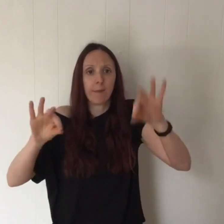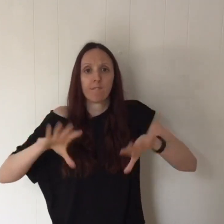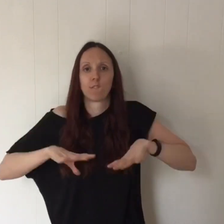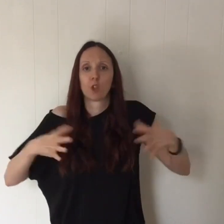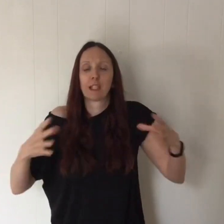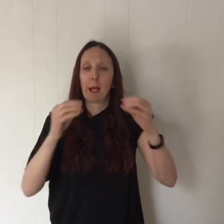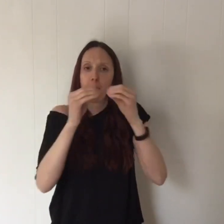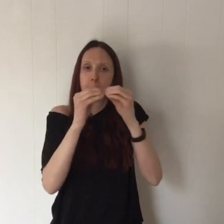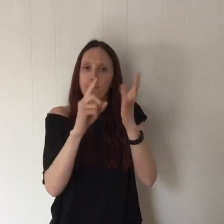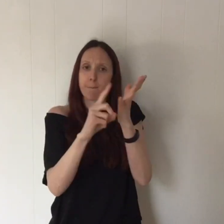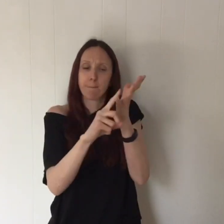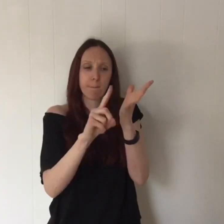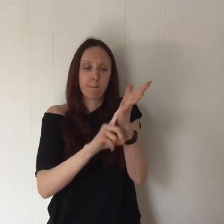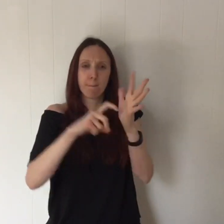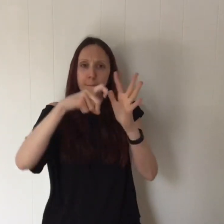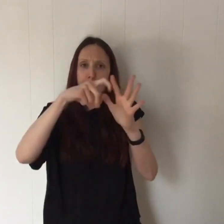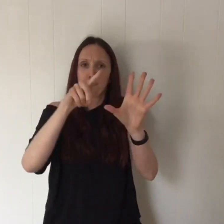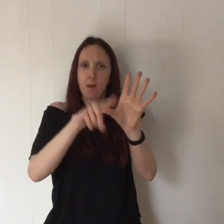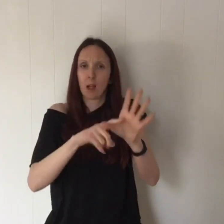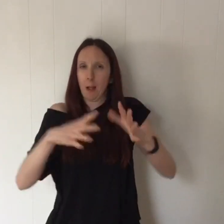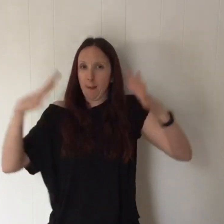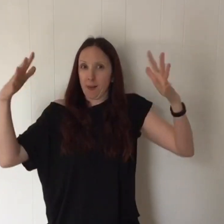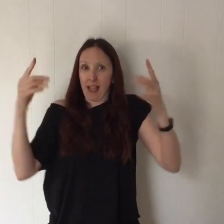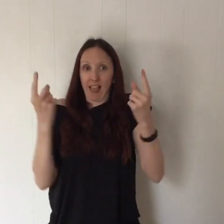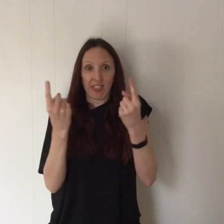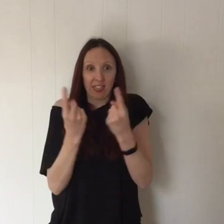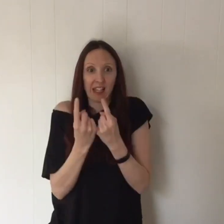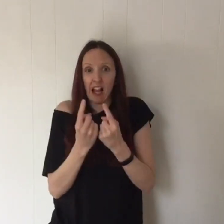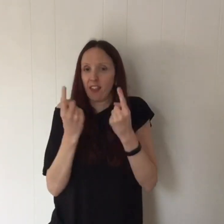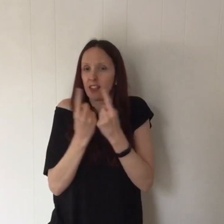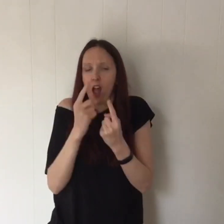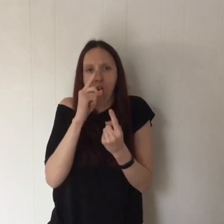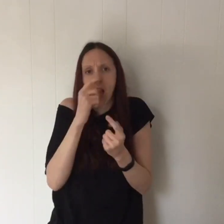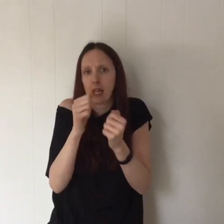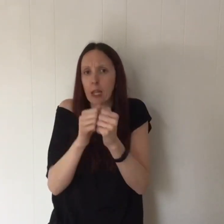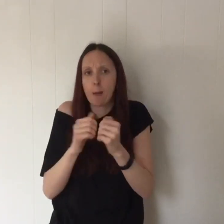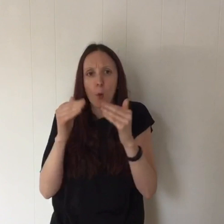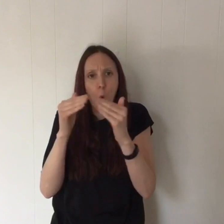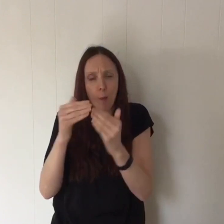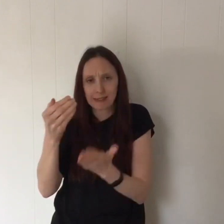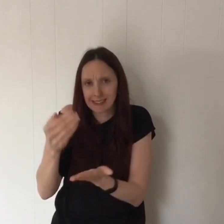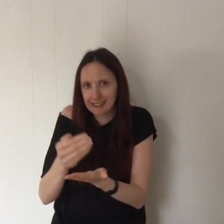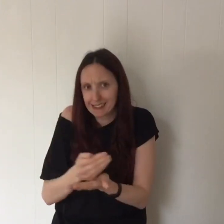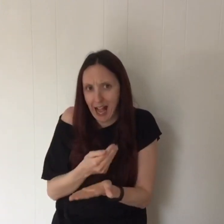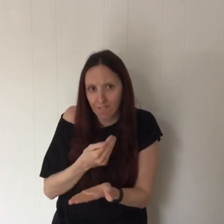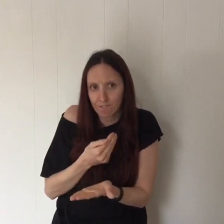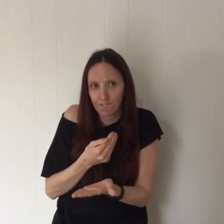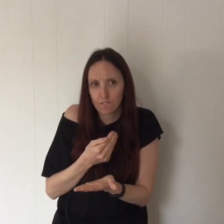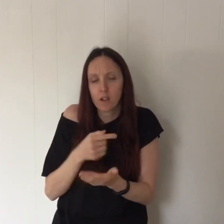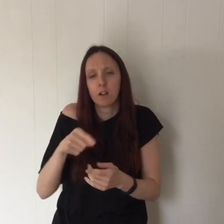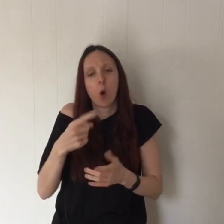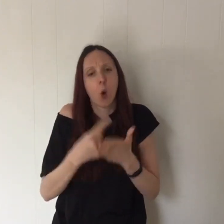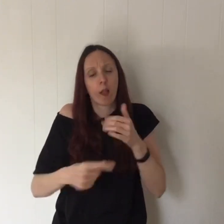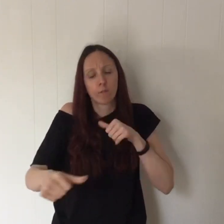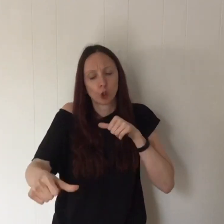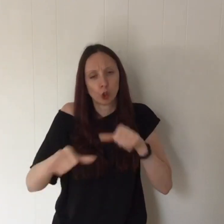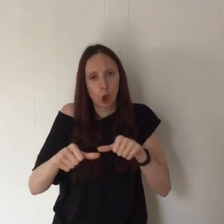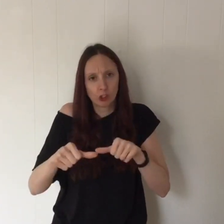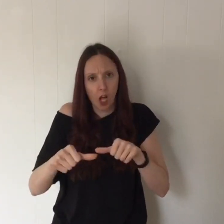operating a short-term, free, bulky, uplift service for items that cannot be safely stored in